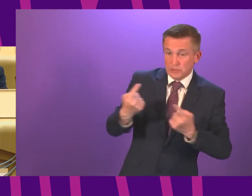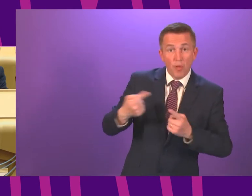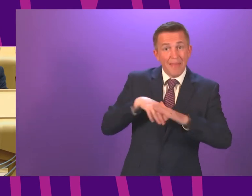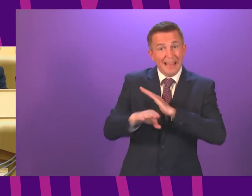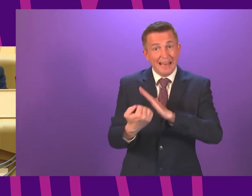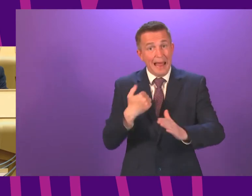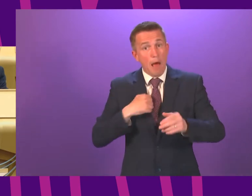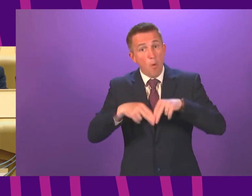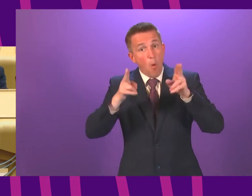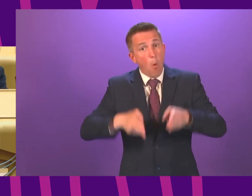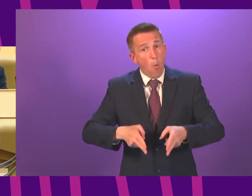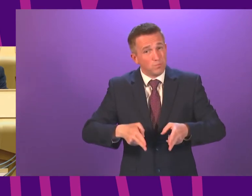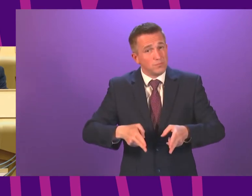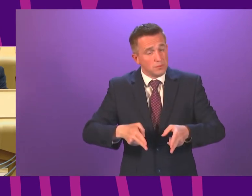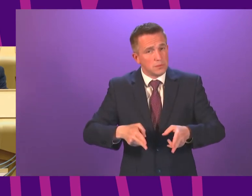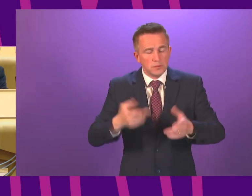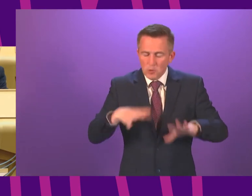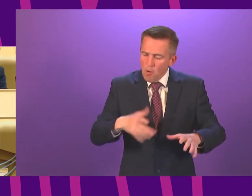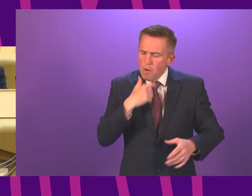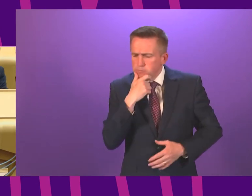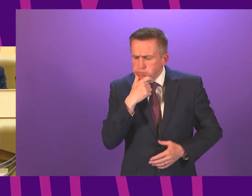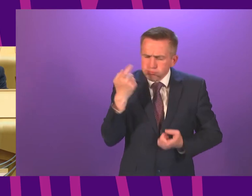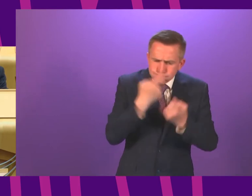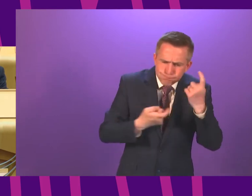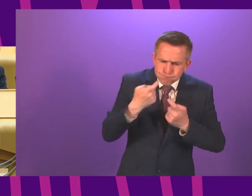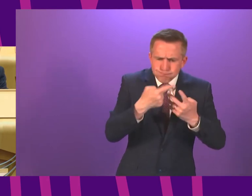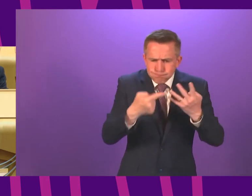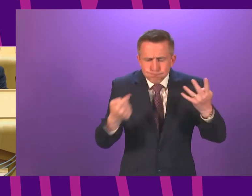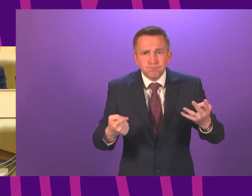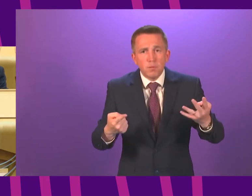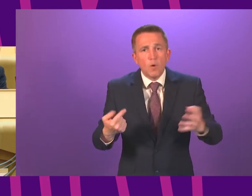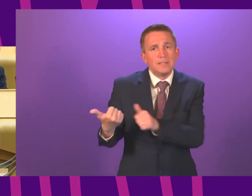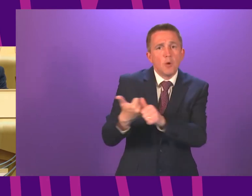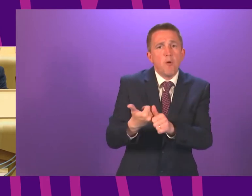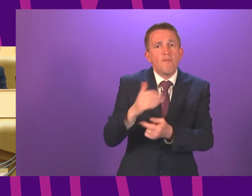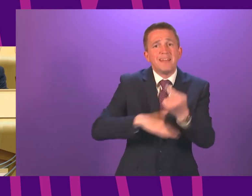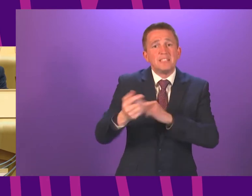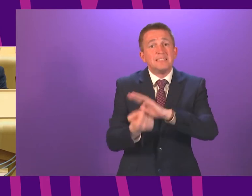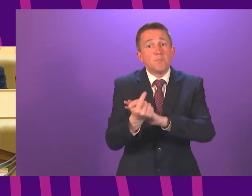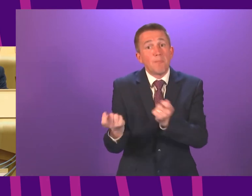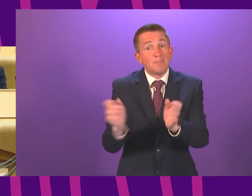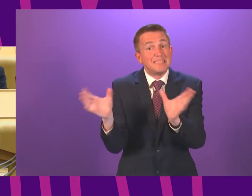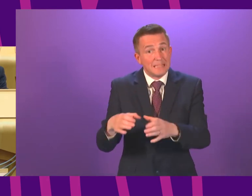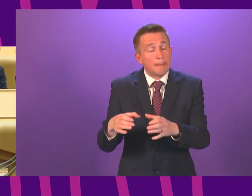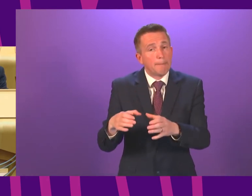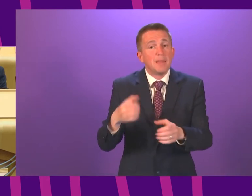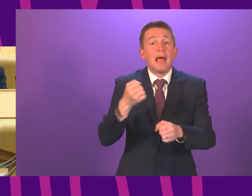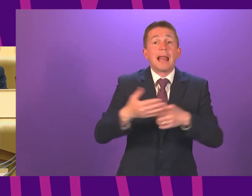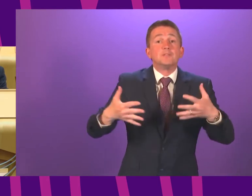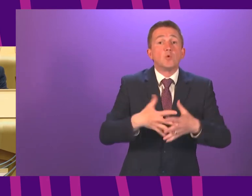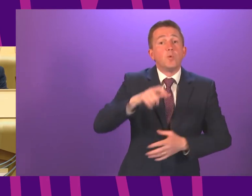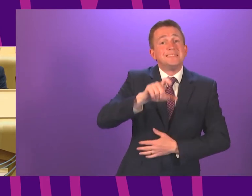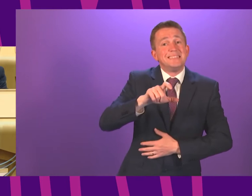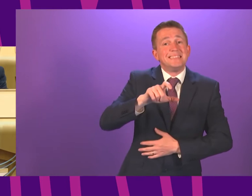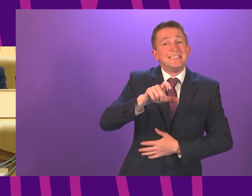homes. So, taking all of this into account, and with the support of the National Incident Management Team, I can confirm that Glasgow City will move down